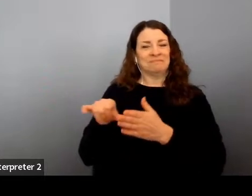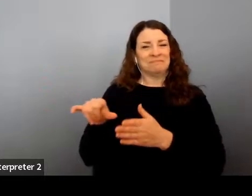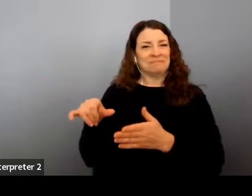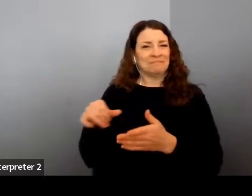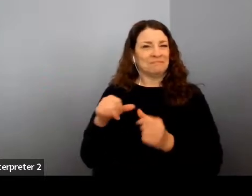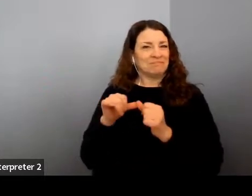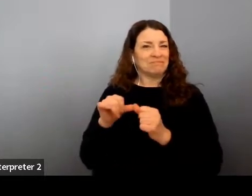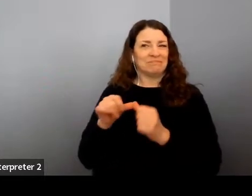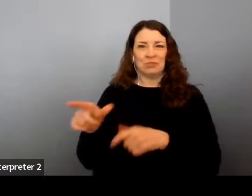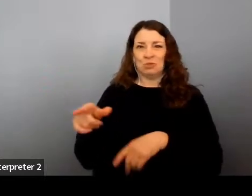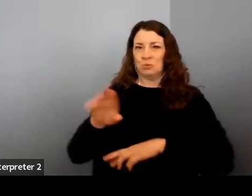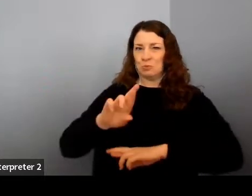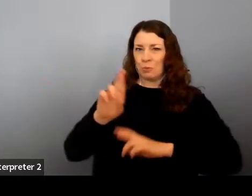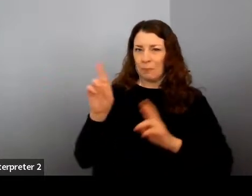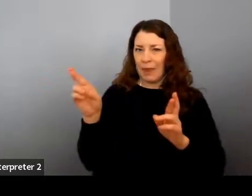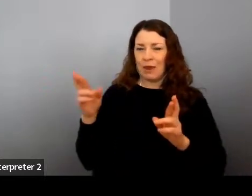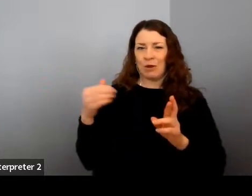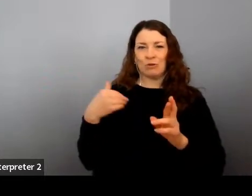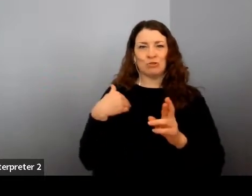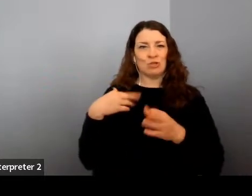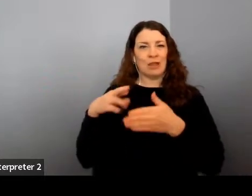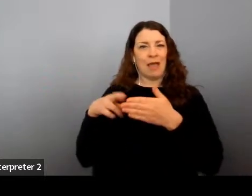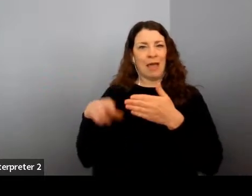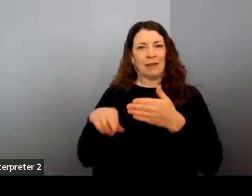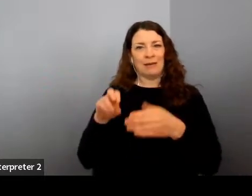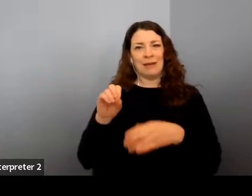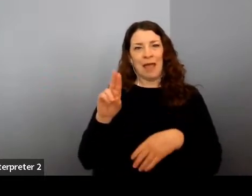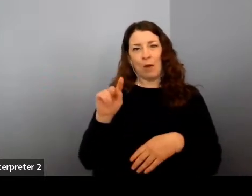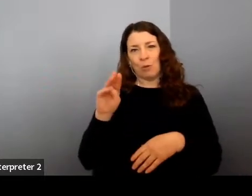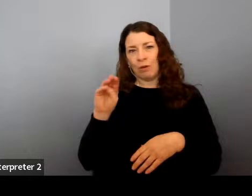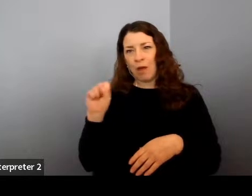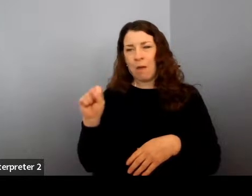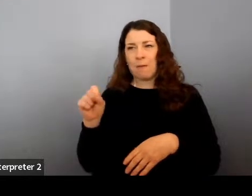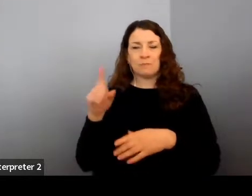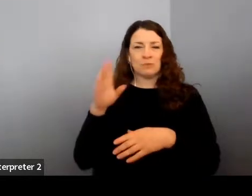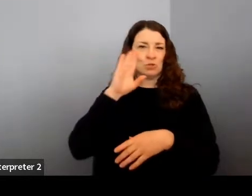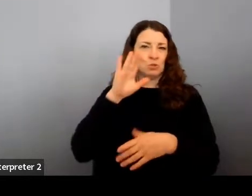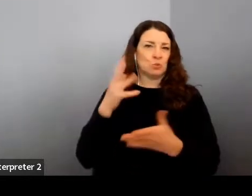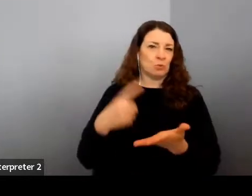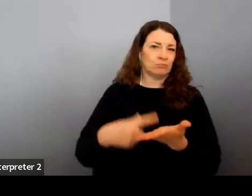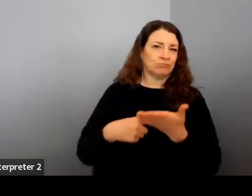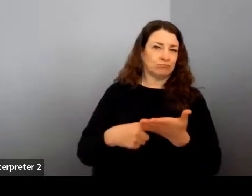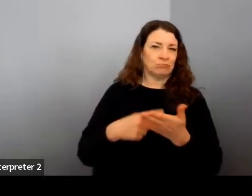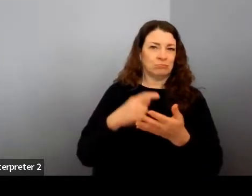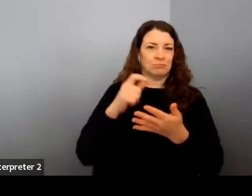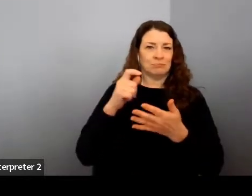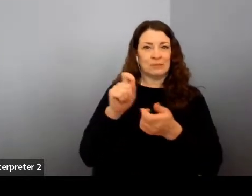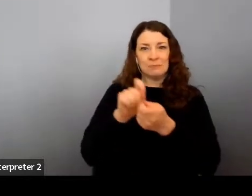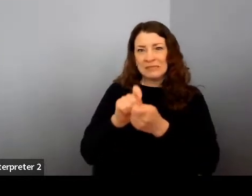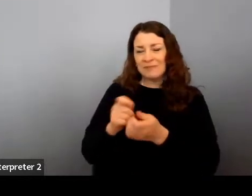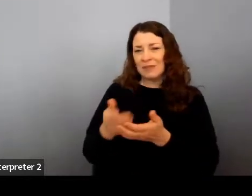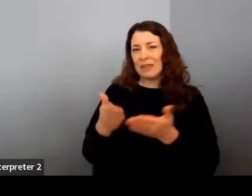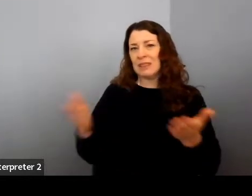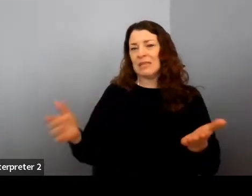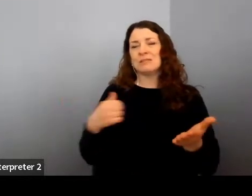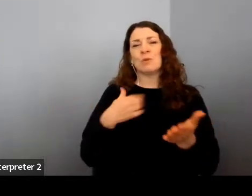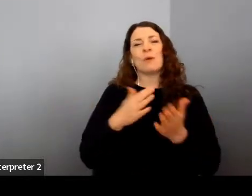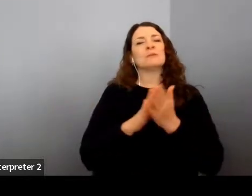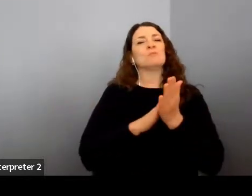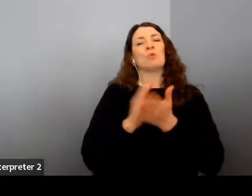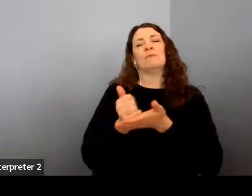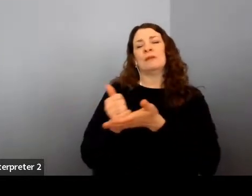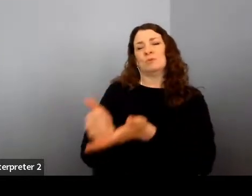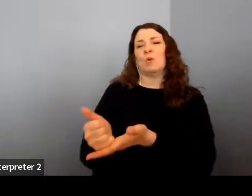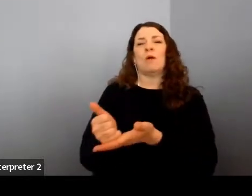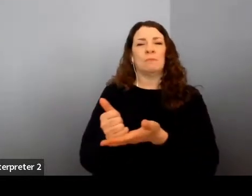outcomes. She knew that I was going to be able to help answer specific things. And that motivated me to want to help her, you know, and I was so impressed. So I think that's